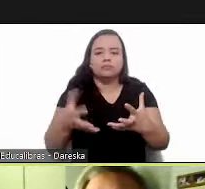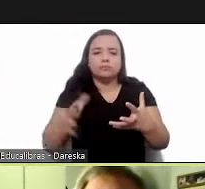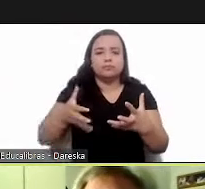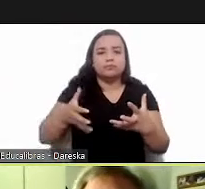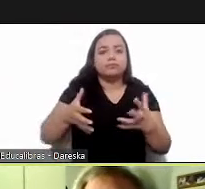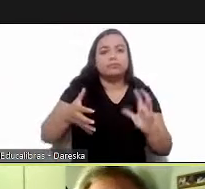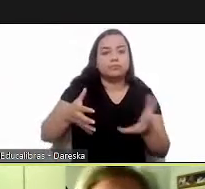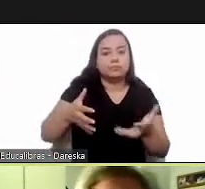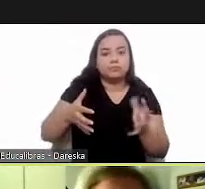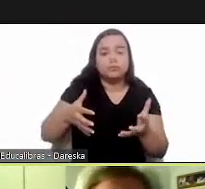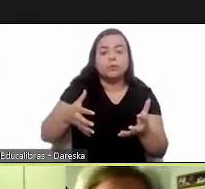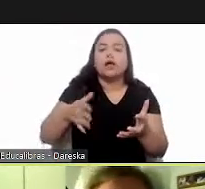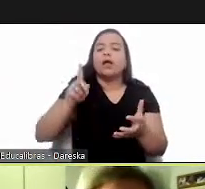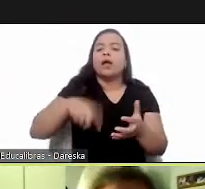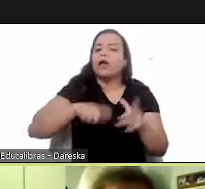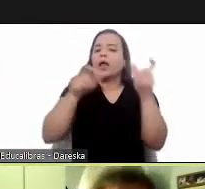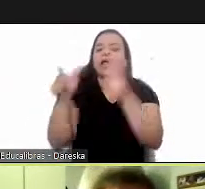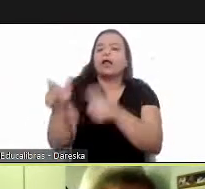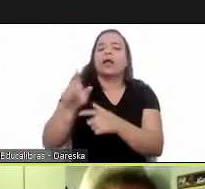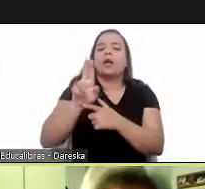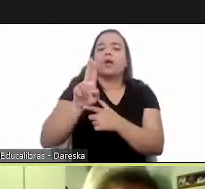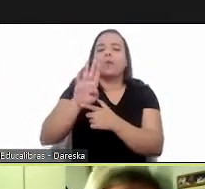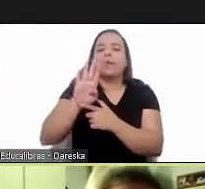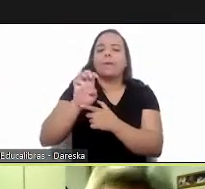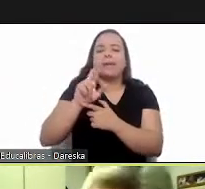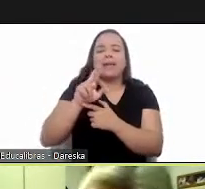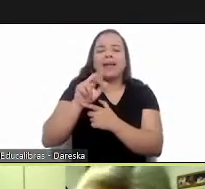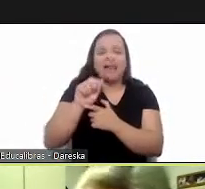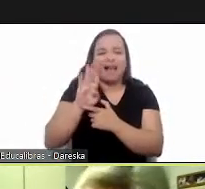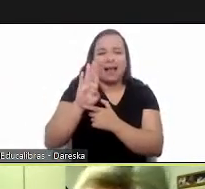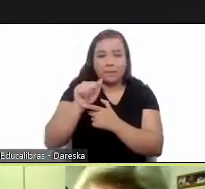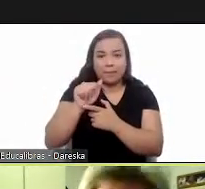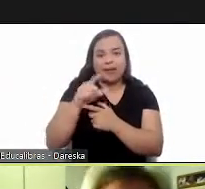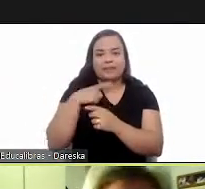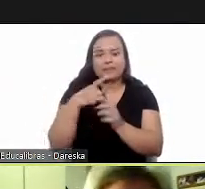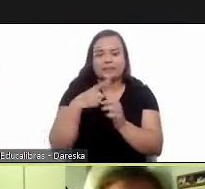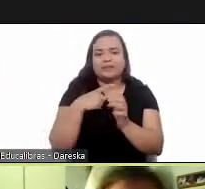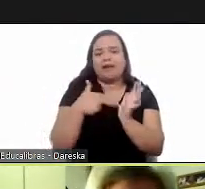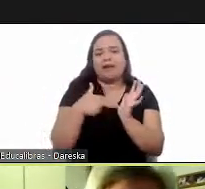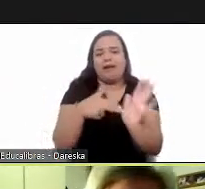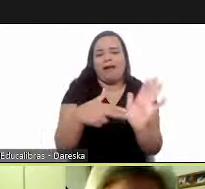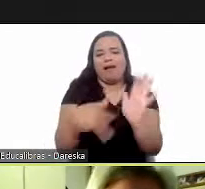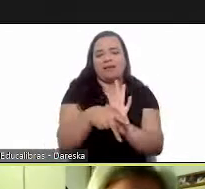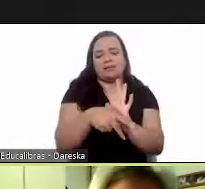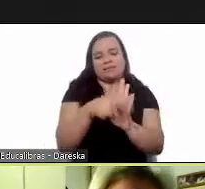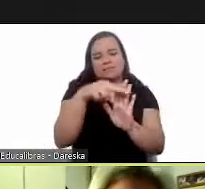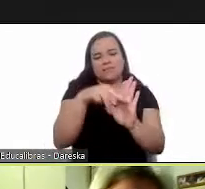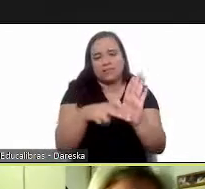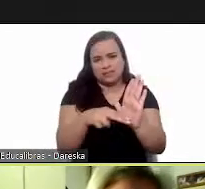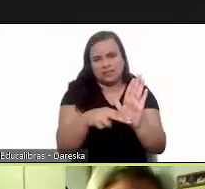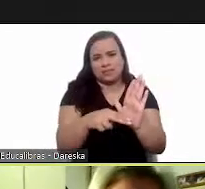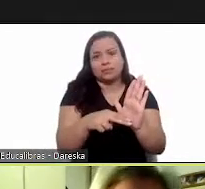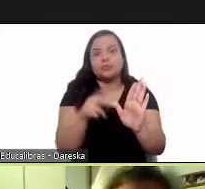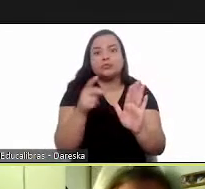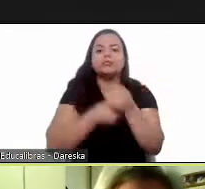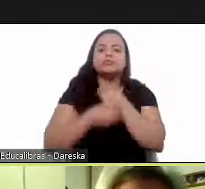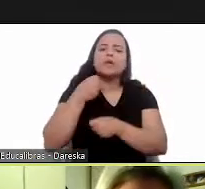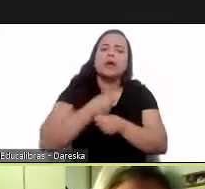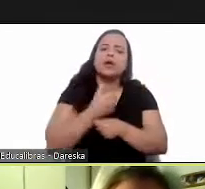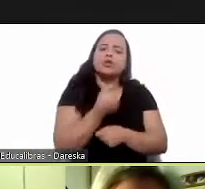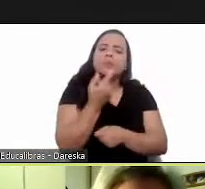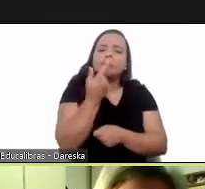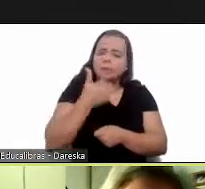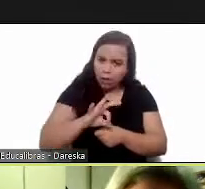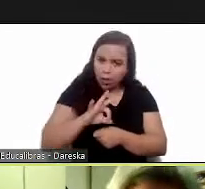pacific in uberaba which resulted in the charter of principles this charter of principles in